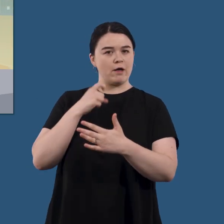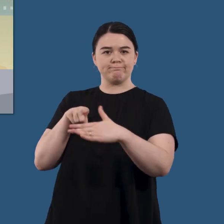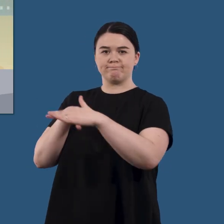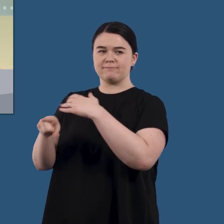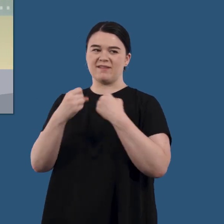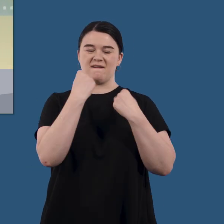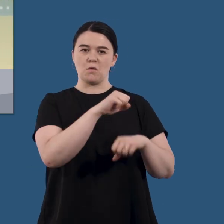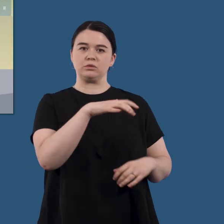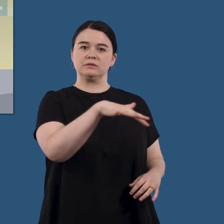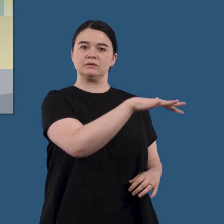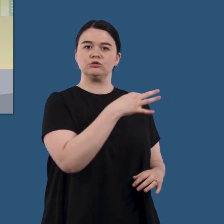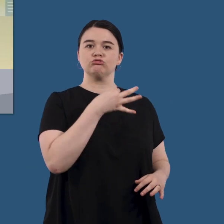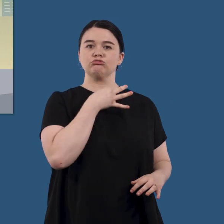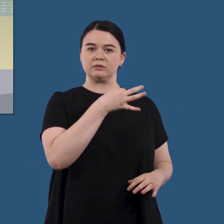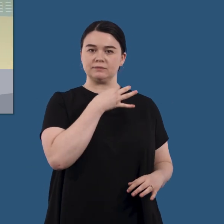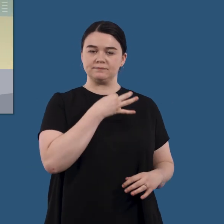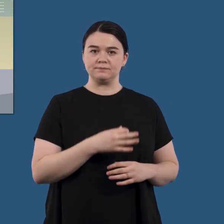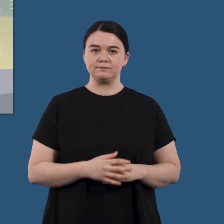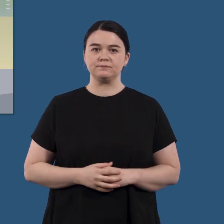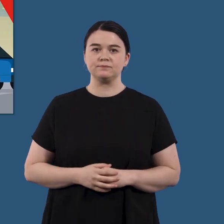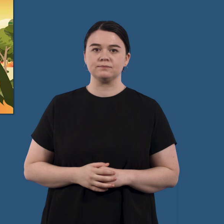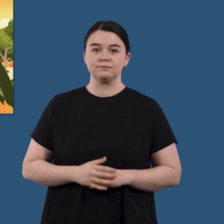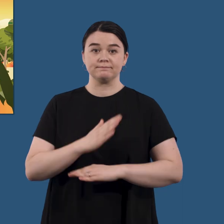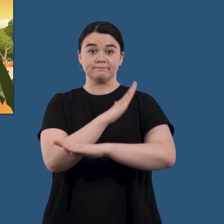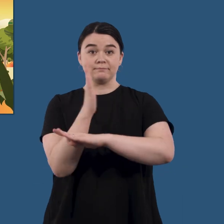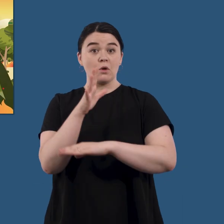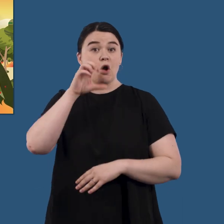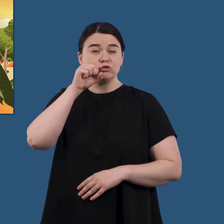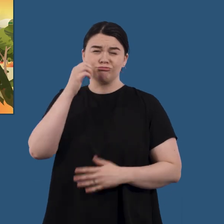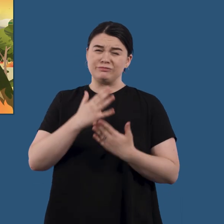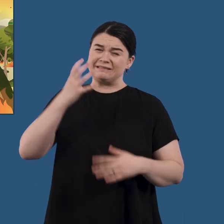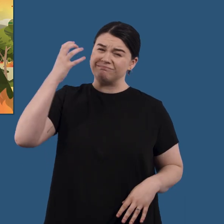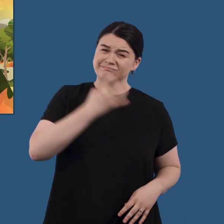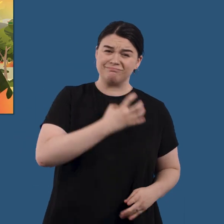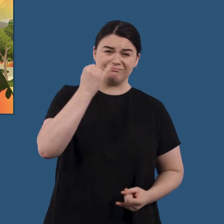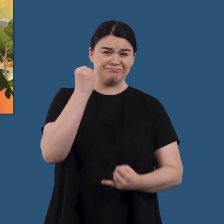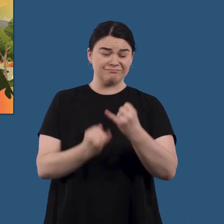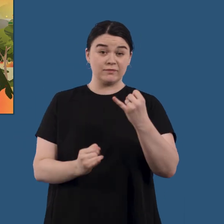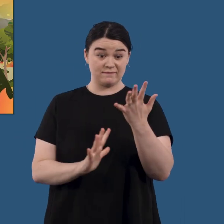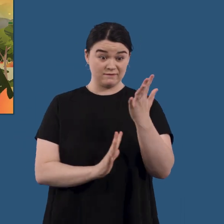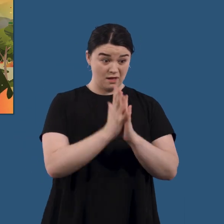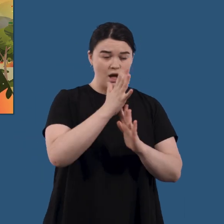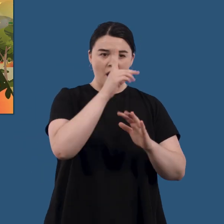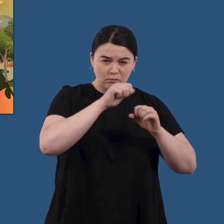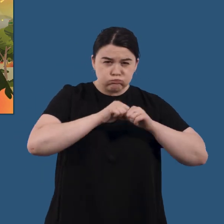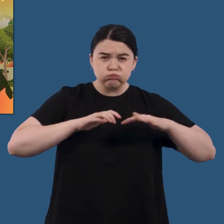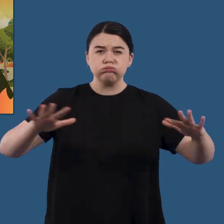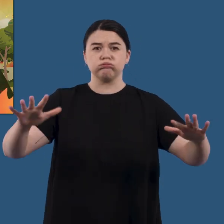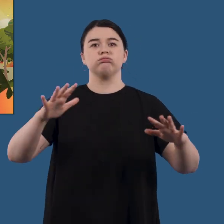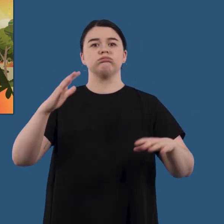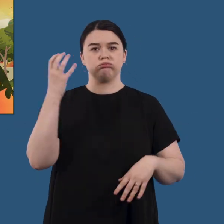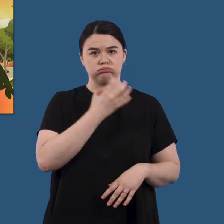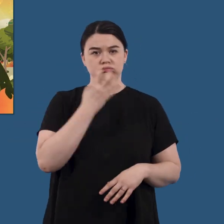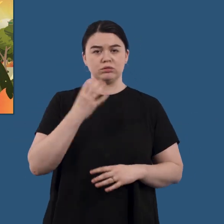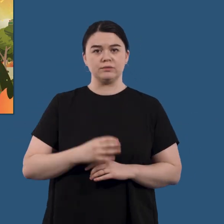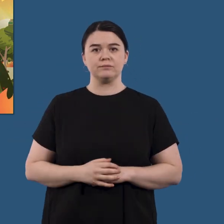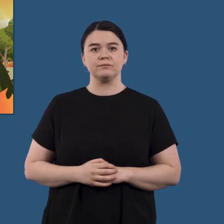is to avoid bushfire risk areas. An extreme rating means fires will spread quickly and be extremely dangerous.